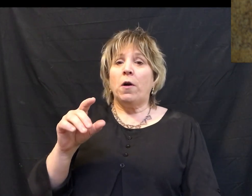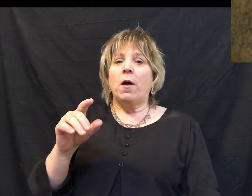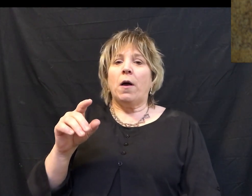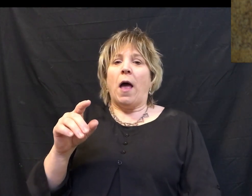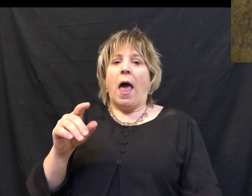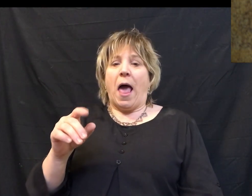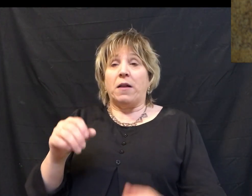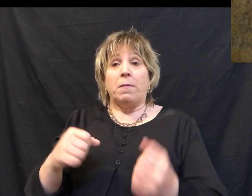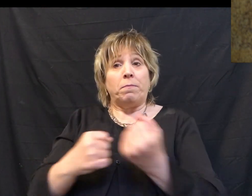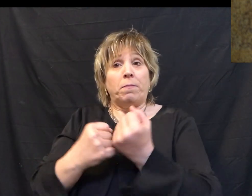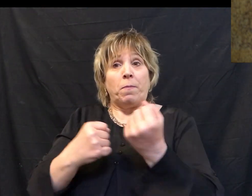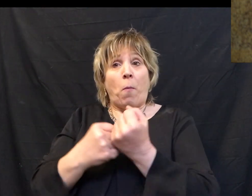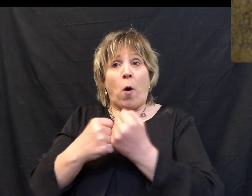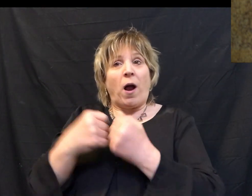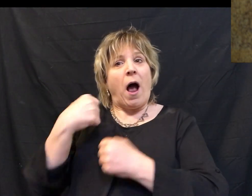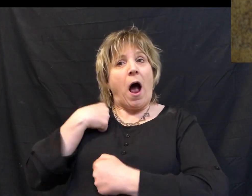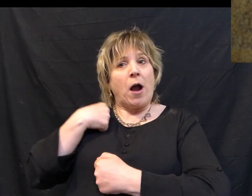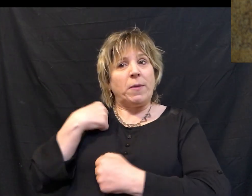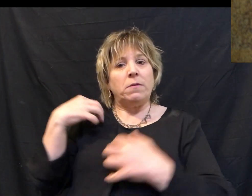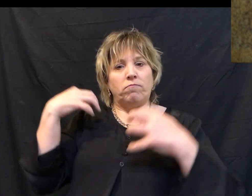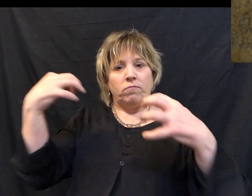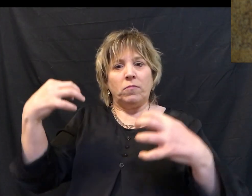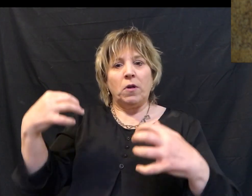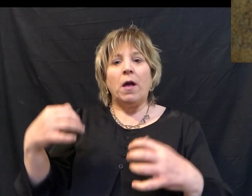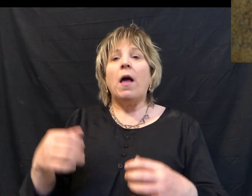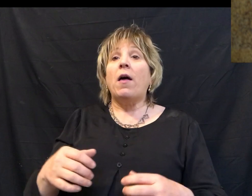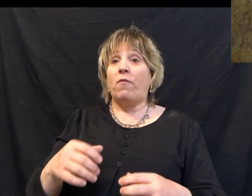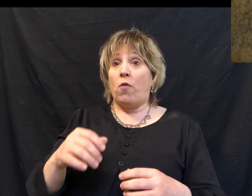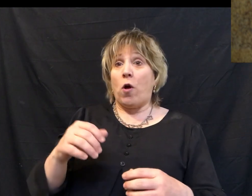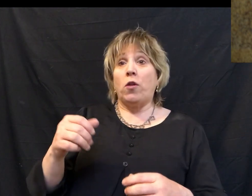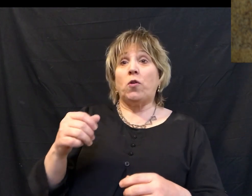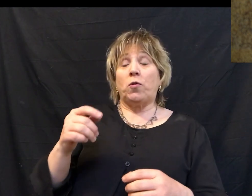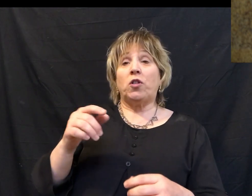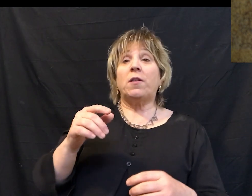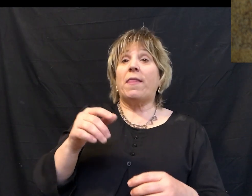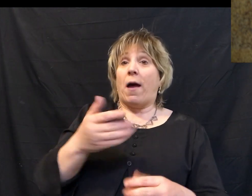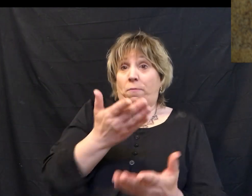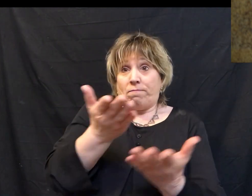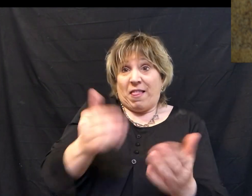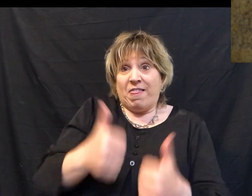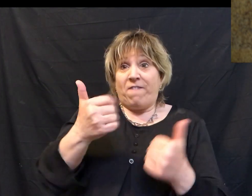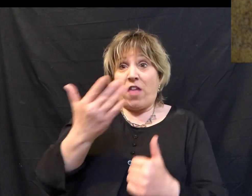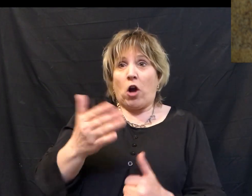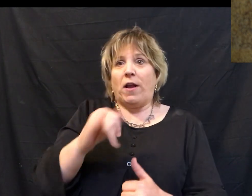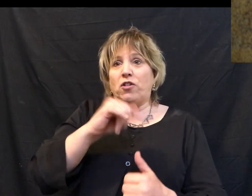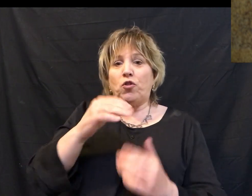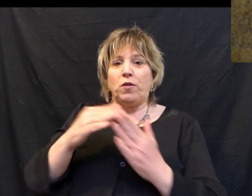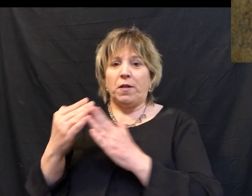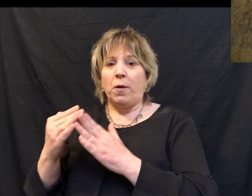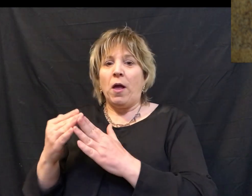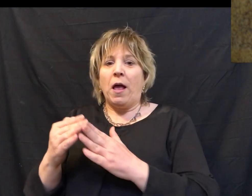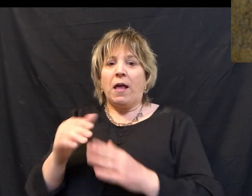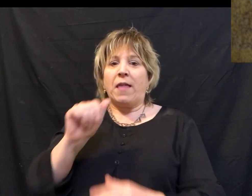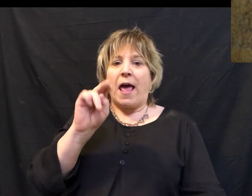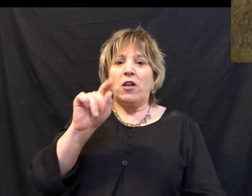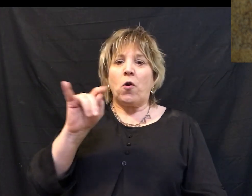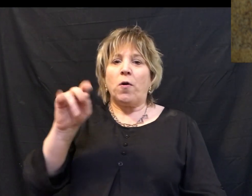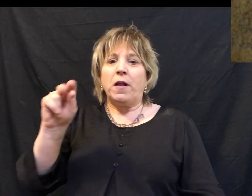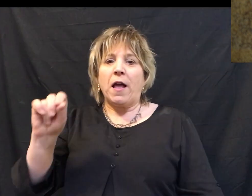and he would bring reinforcements for the soldiers that were stationed there in Jerusalem in the Antonia Fortress